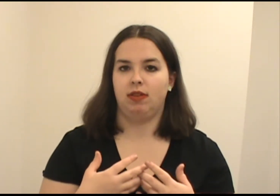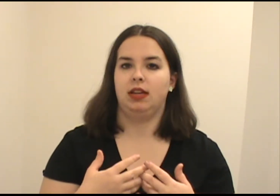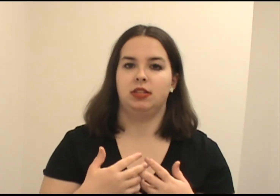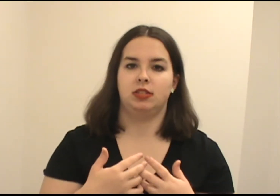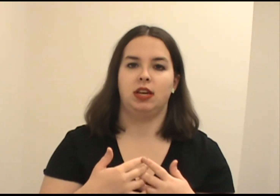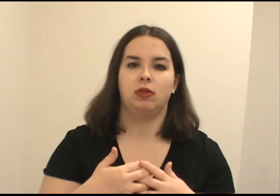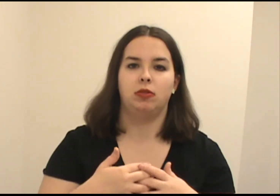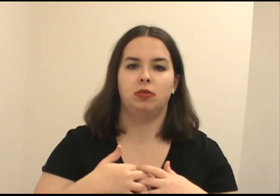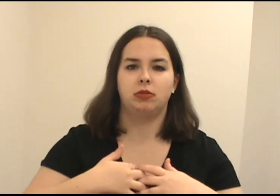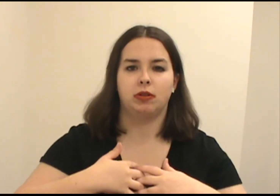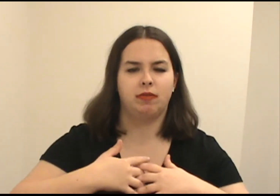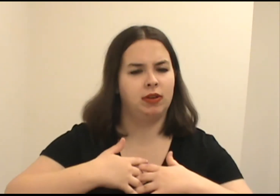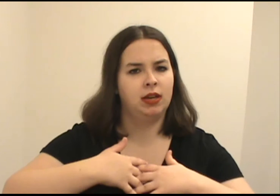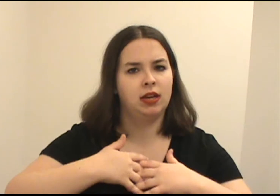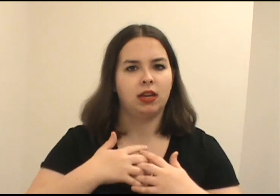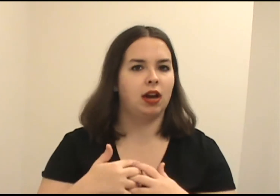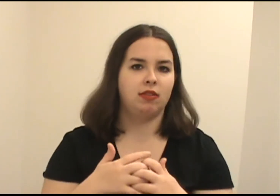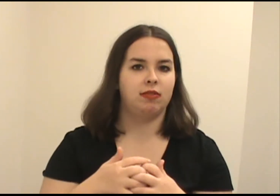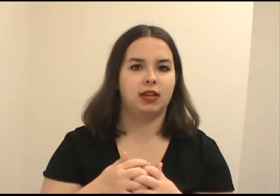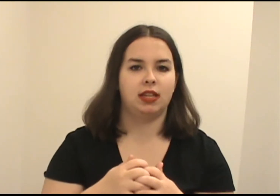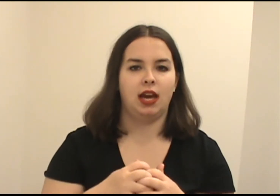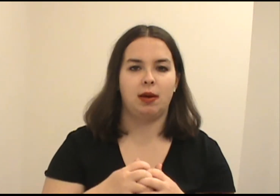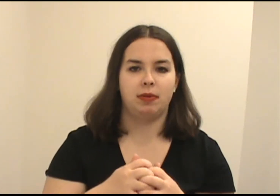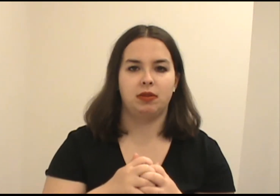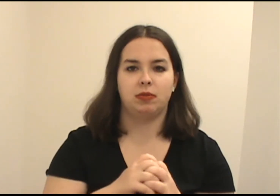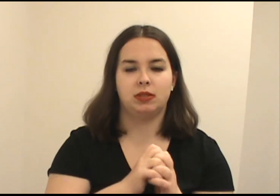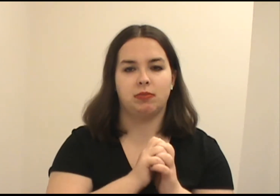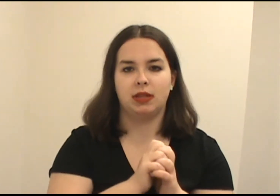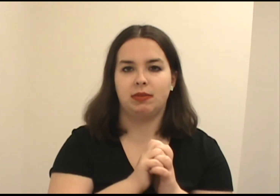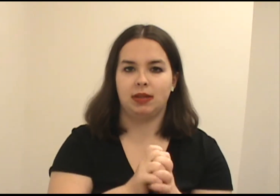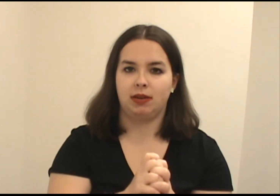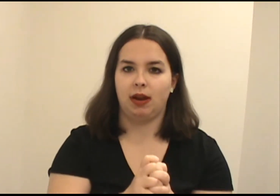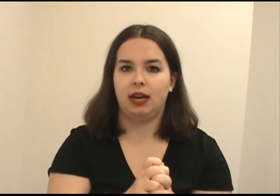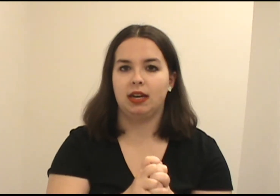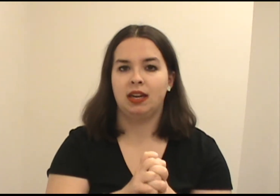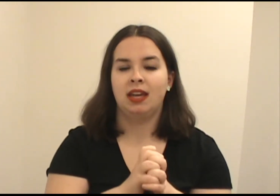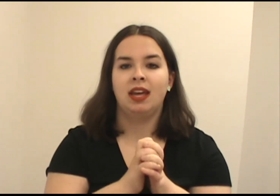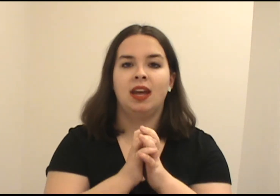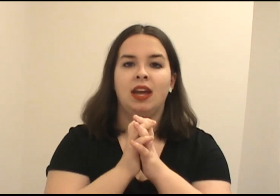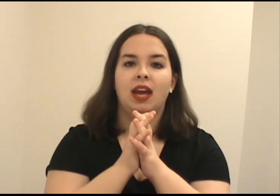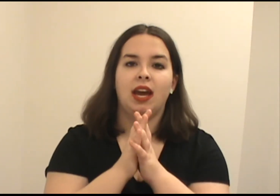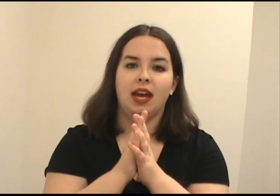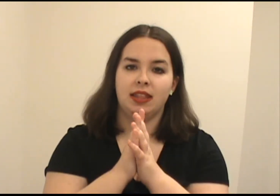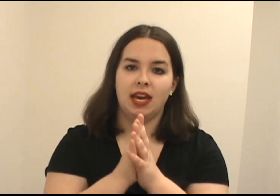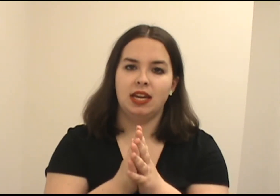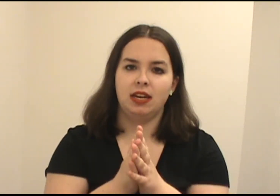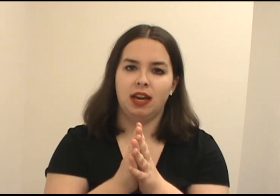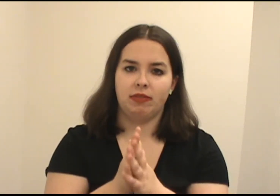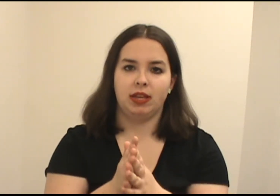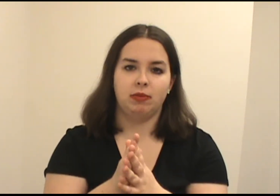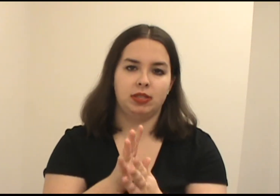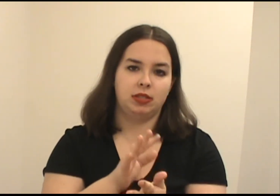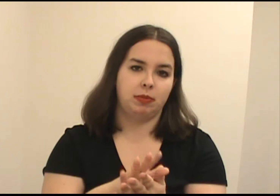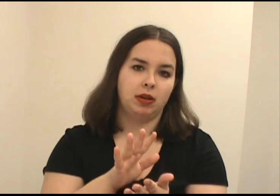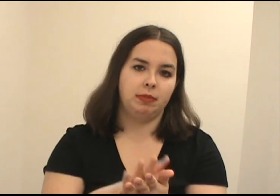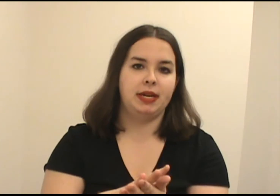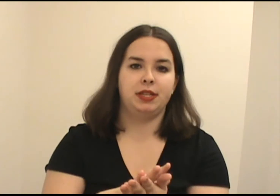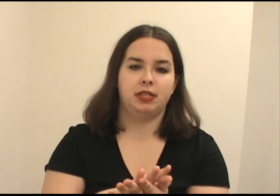and just that whole sort of conflict that happened was really, really great. And then everything with Supergirl and Manchester